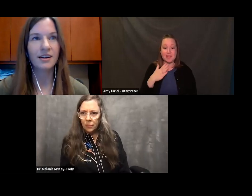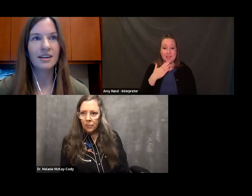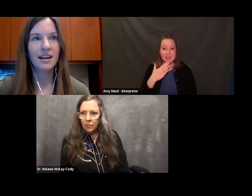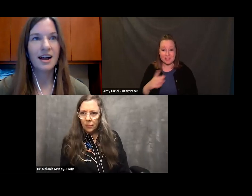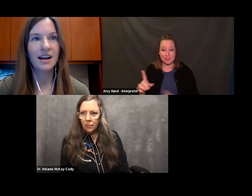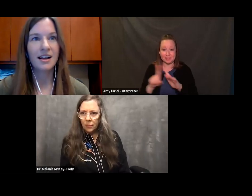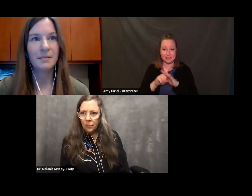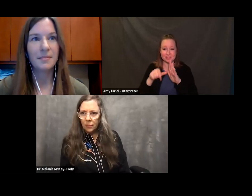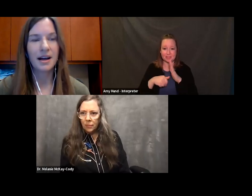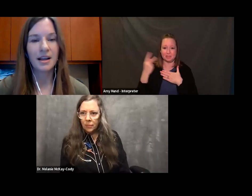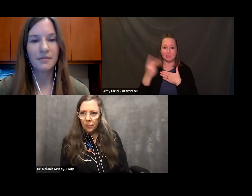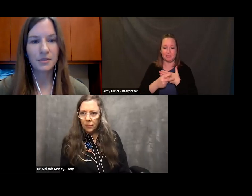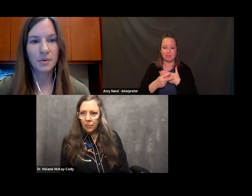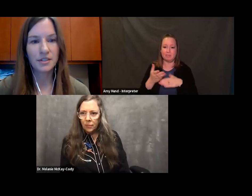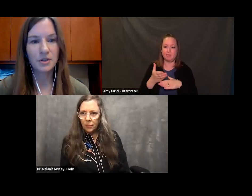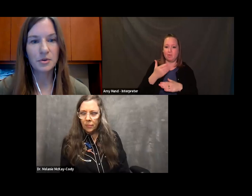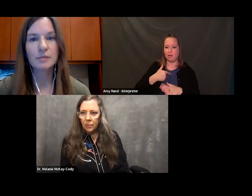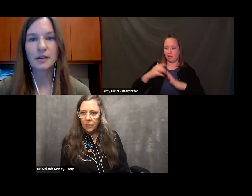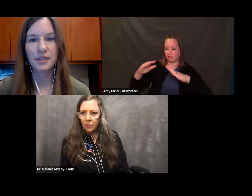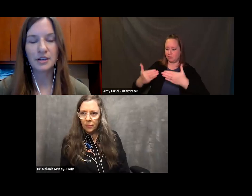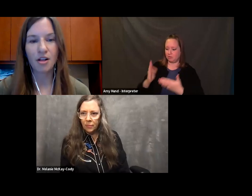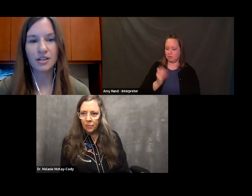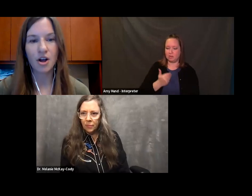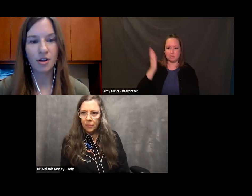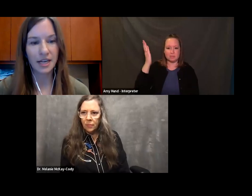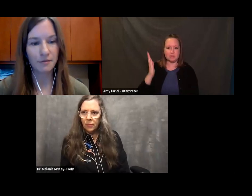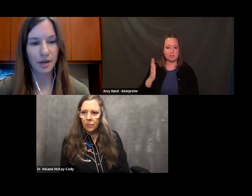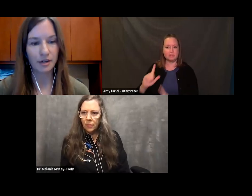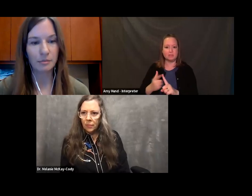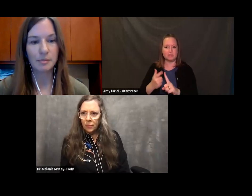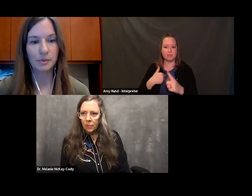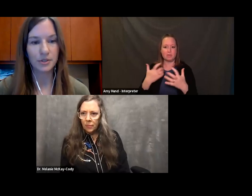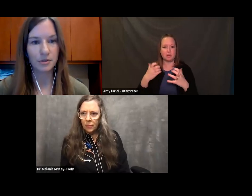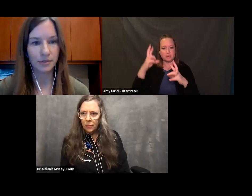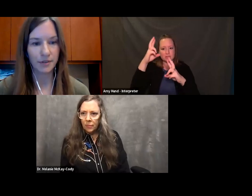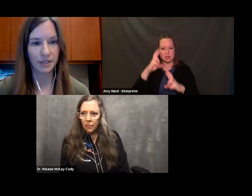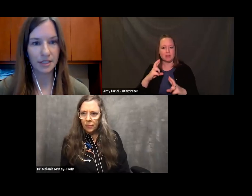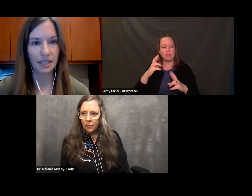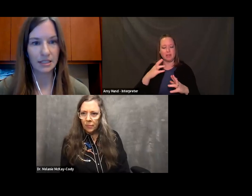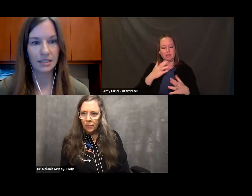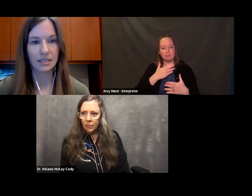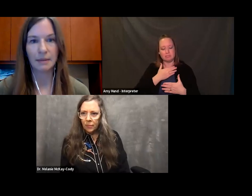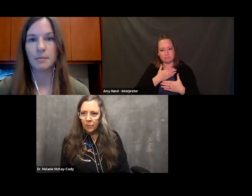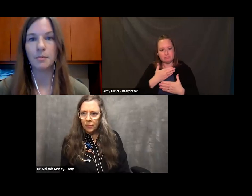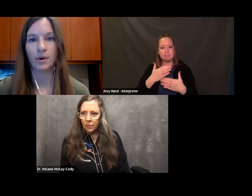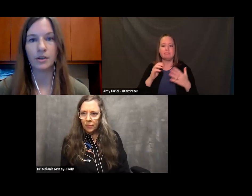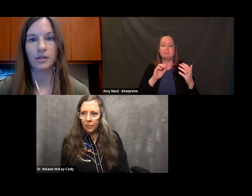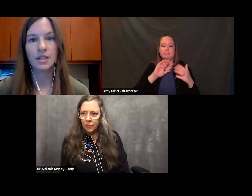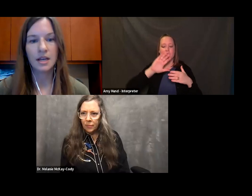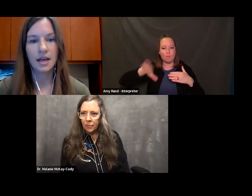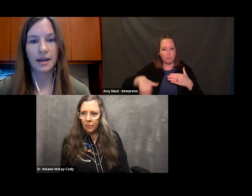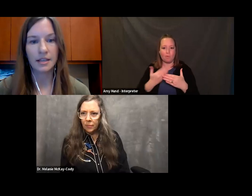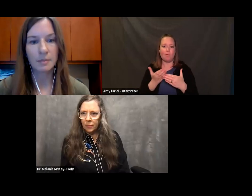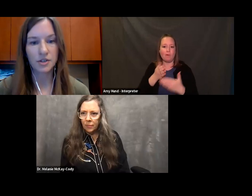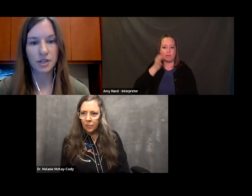speaker, I first want to respectfully acknowledge all Native American peoples who have lived on this land since time immemorial.